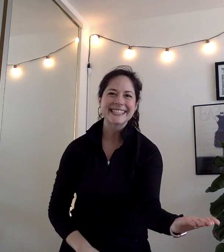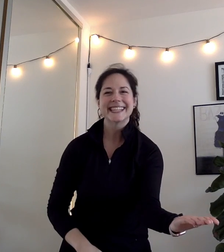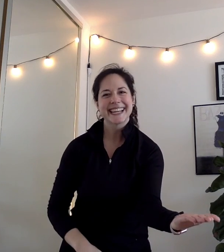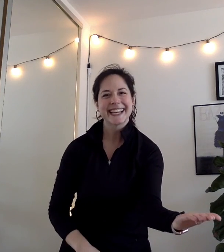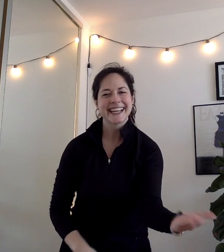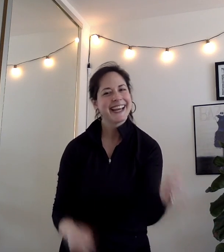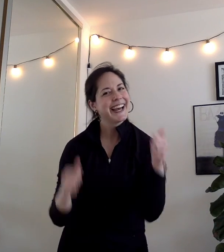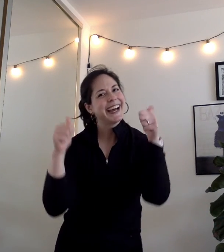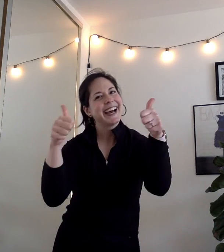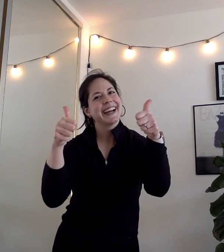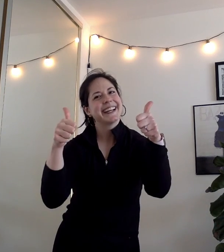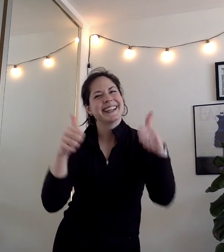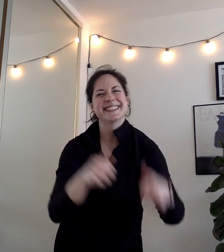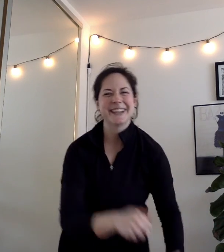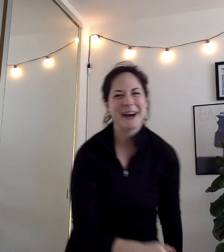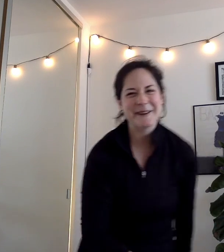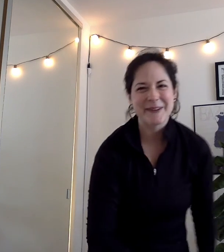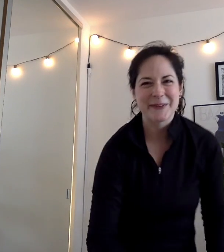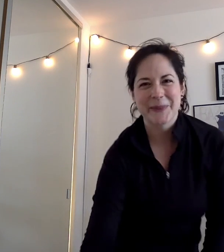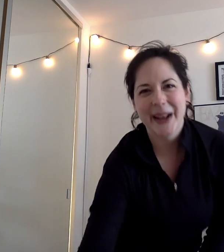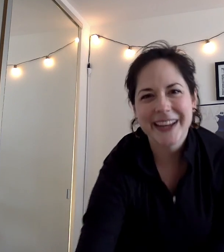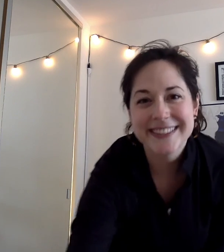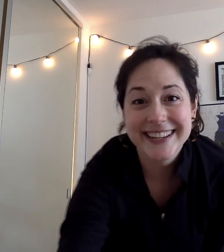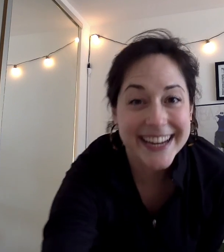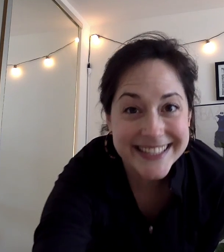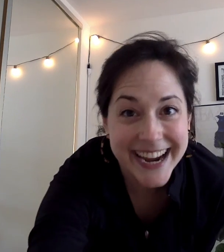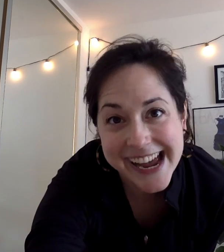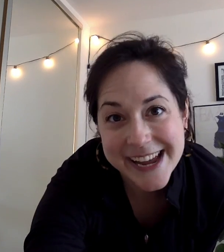good job everybody see you next time